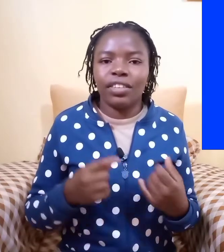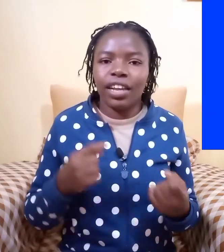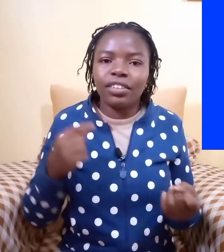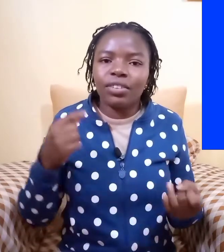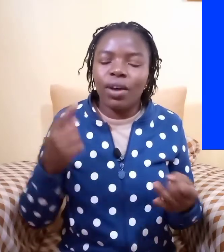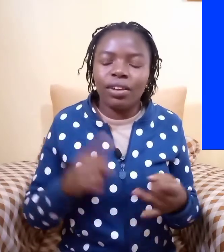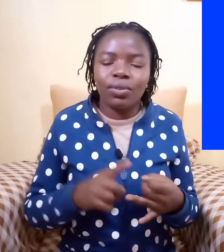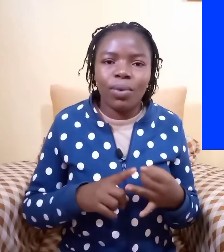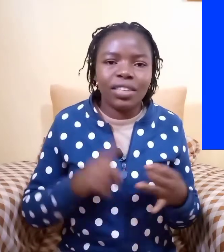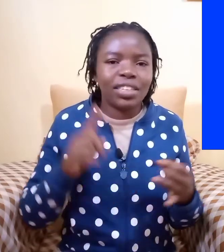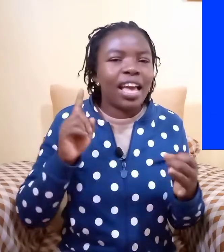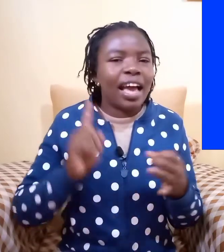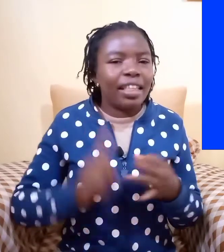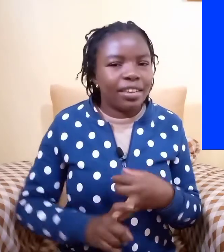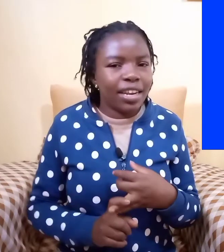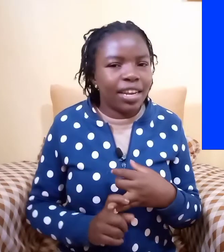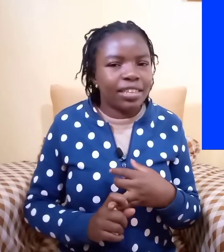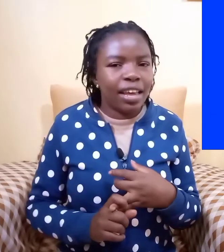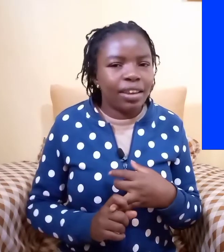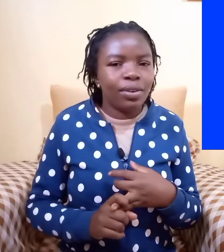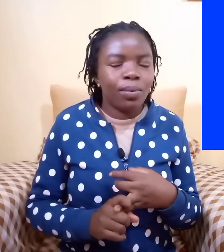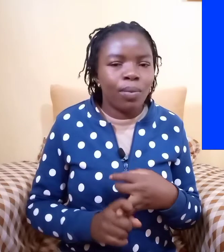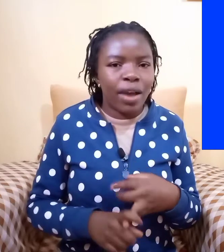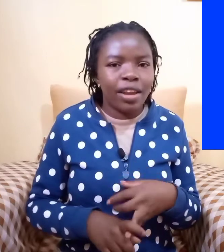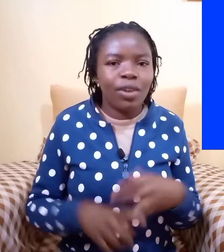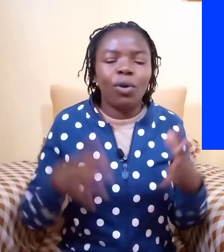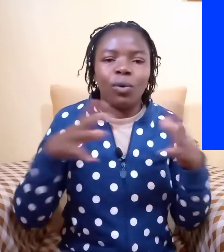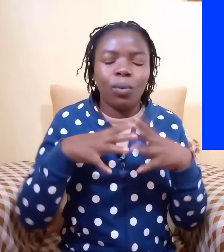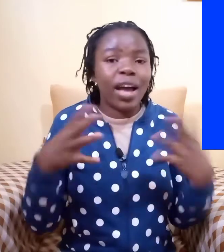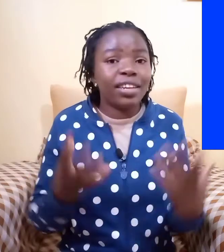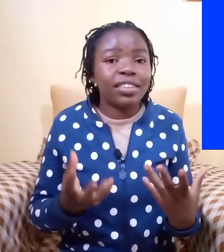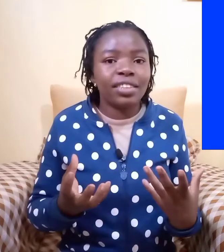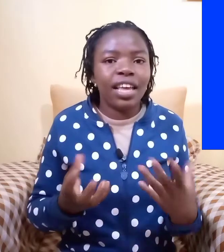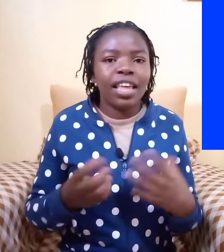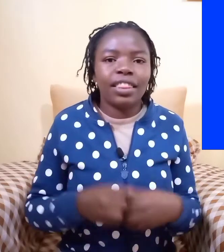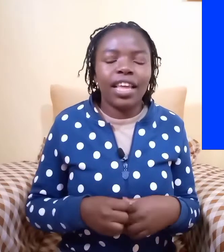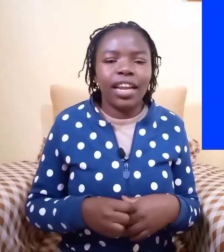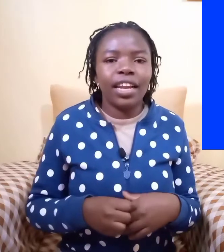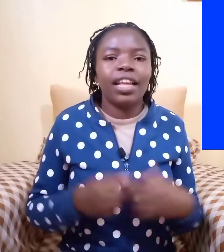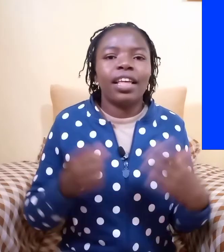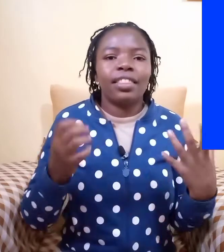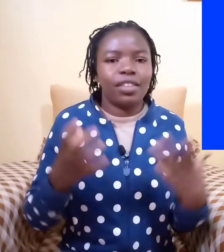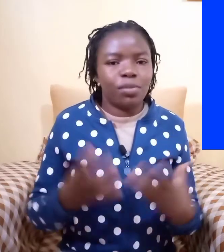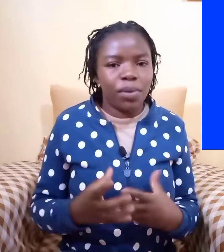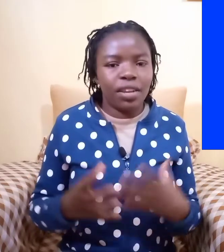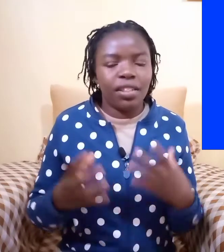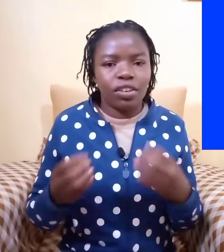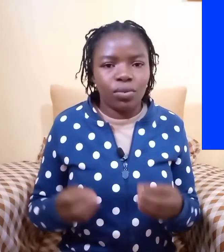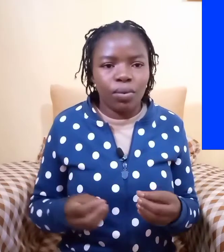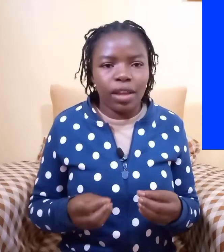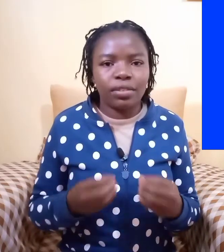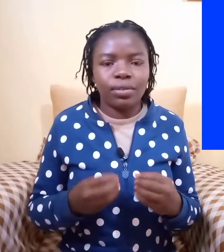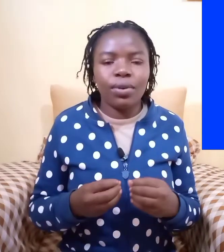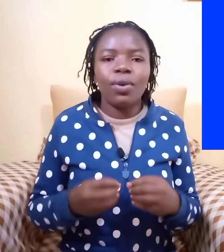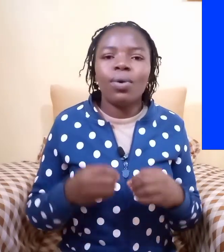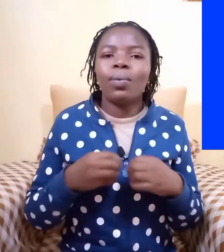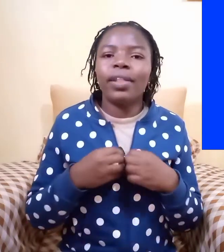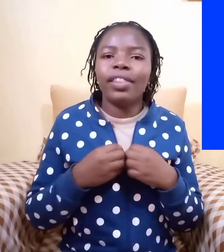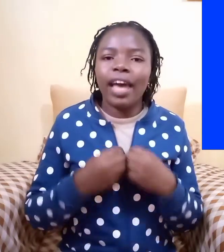select you want you want a three letter word or words then the speed that you want so when the